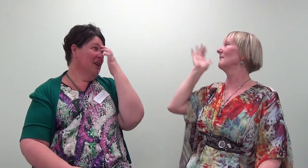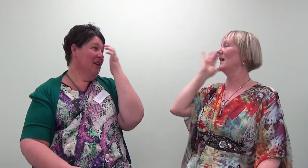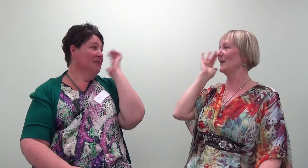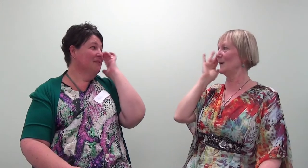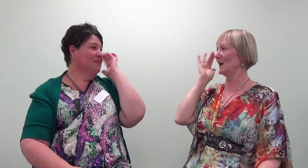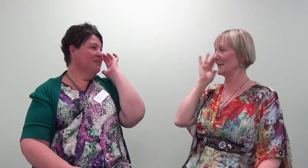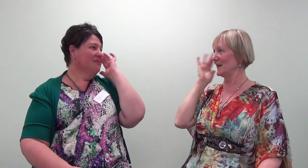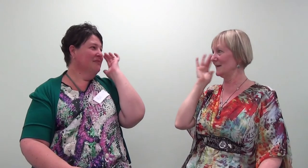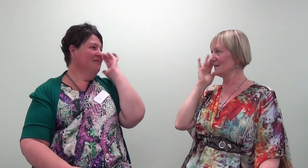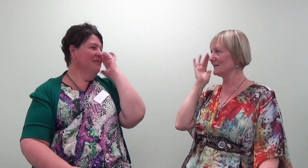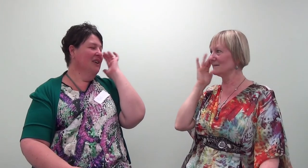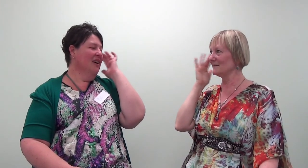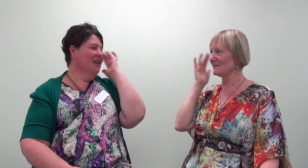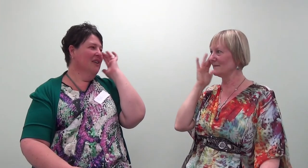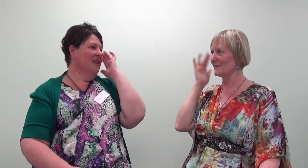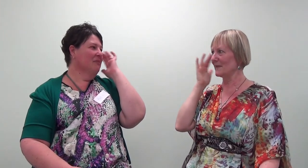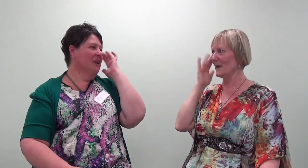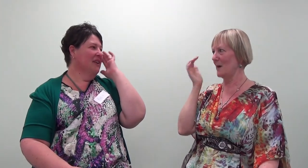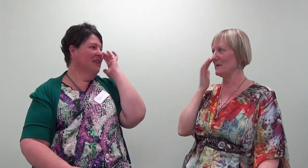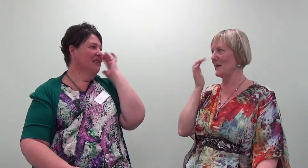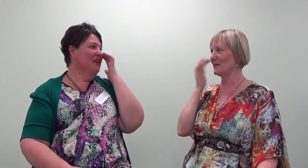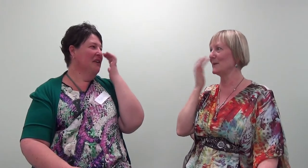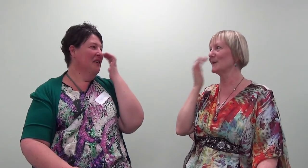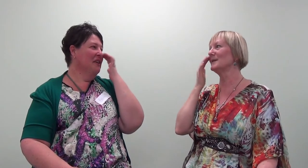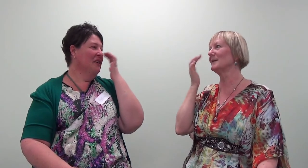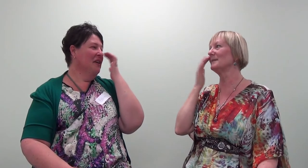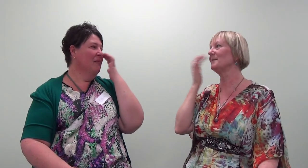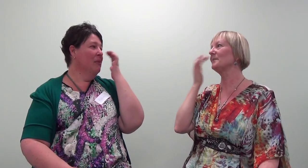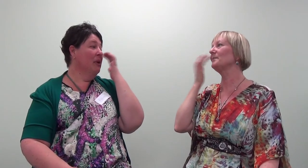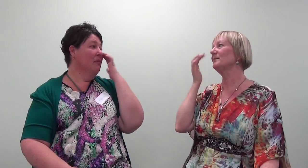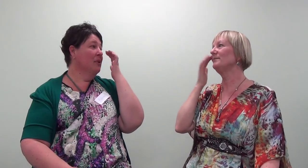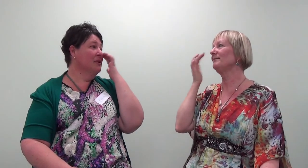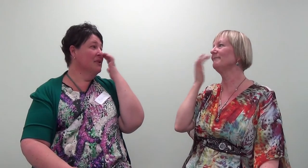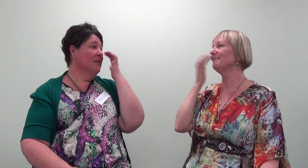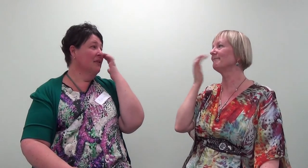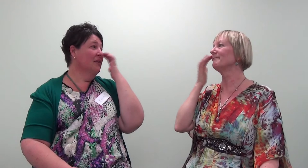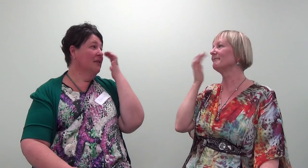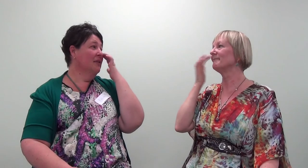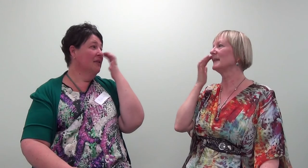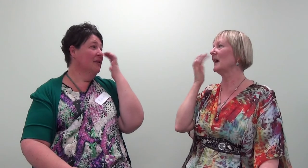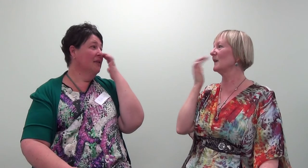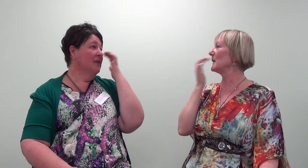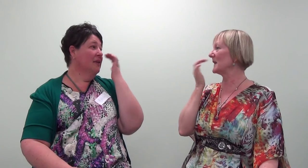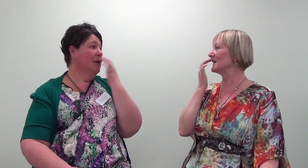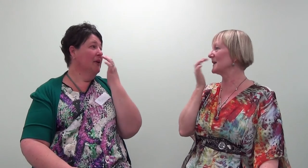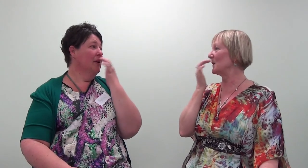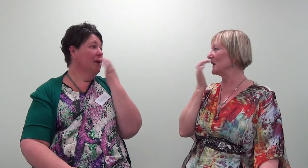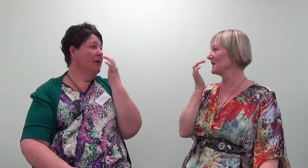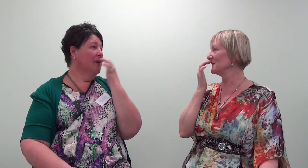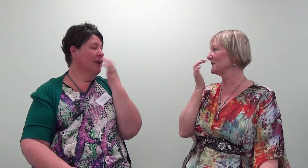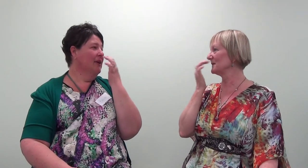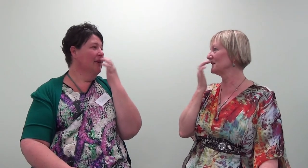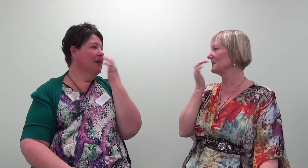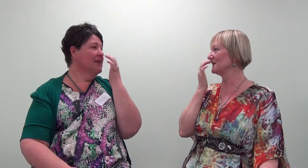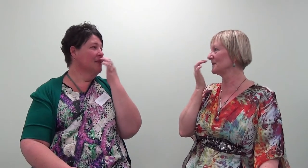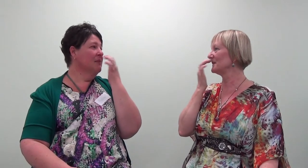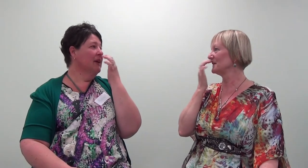me. I don't know anyone me. I'm a bad person. I'm a bad person. I learned that somewhere. I learned that somewhere.